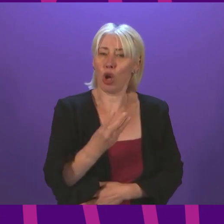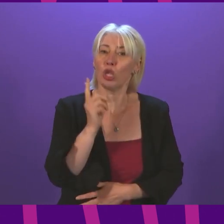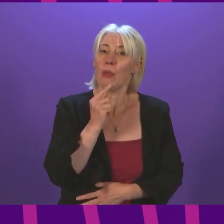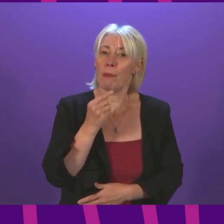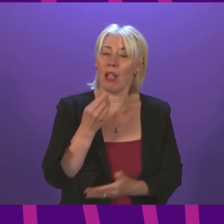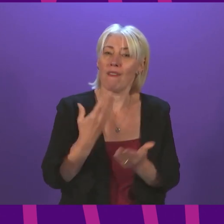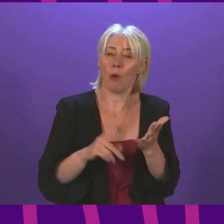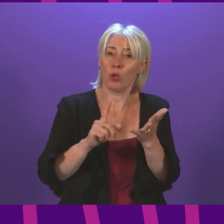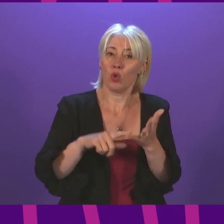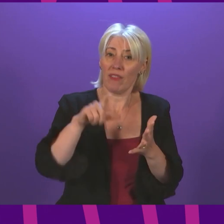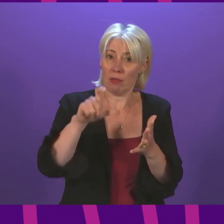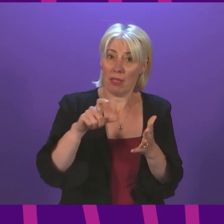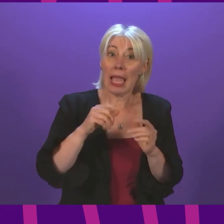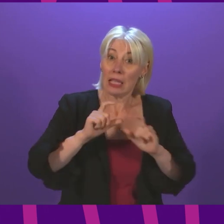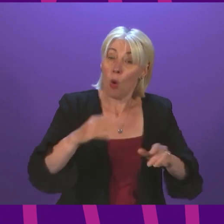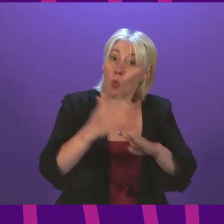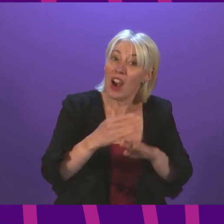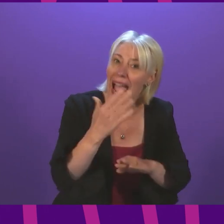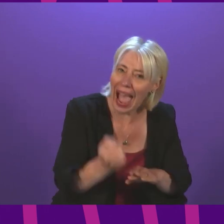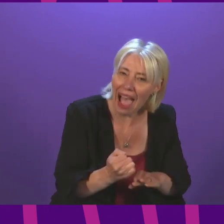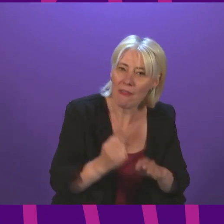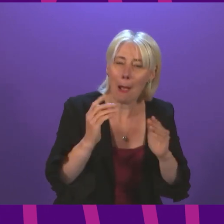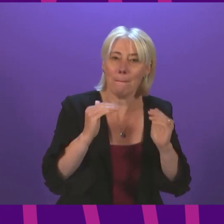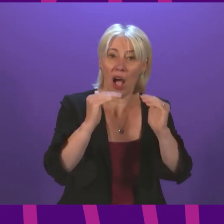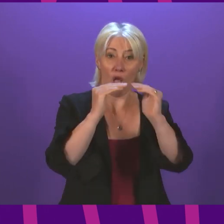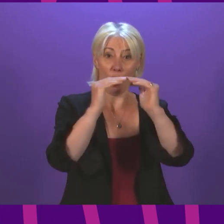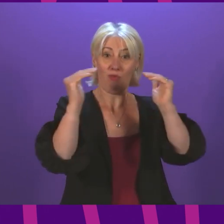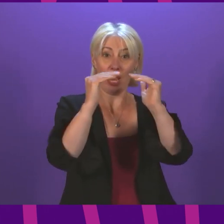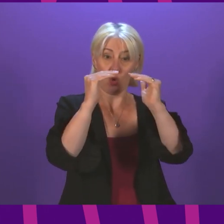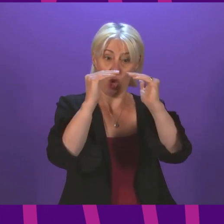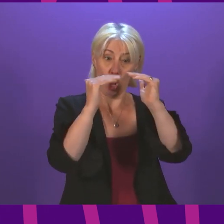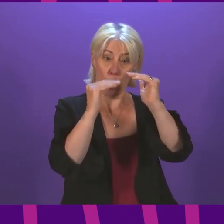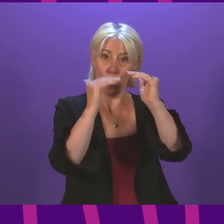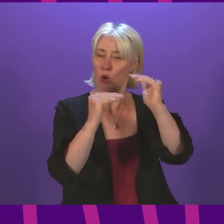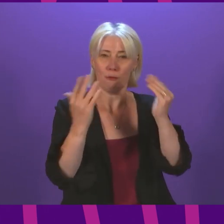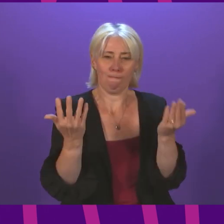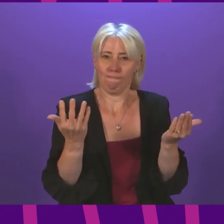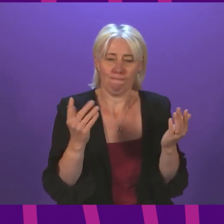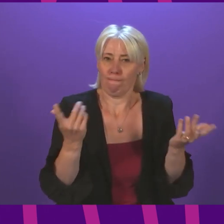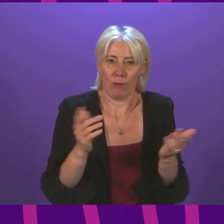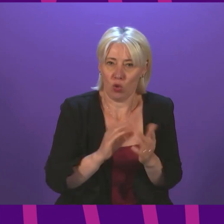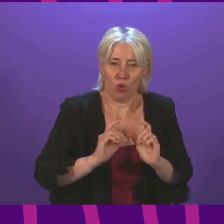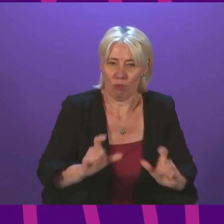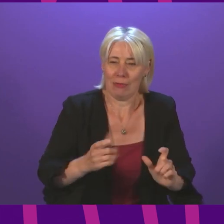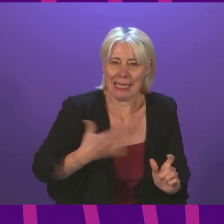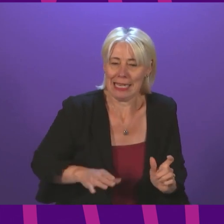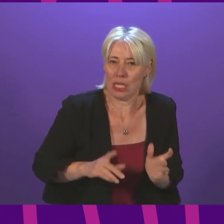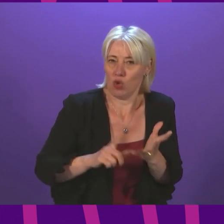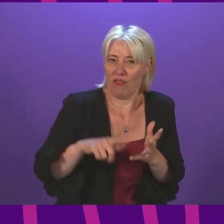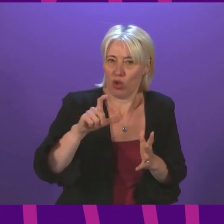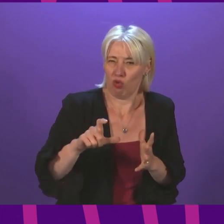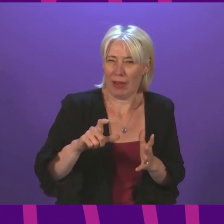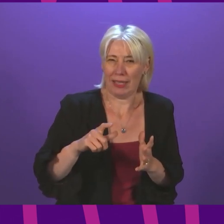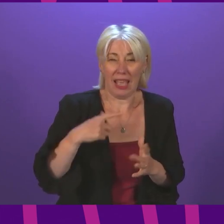and still below the very low threshold which the Conservatives consider to be worth supporting. And I personally find that at best